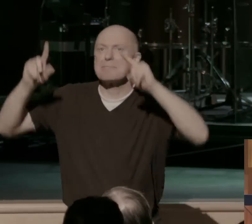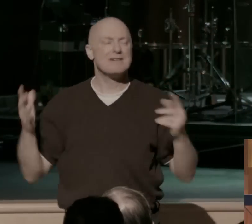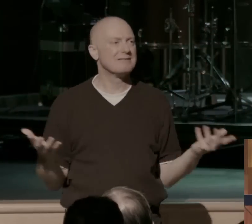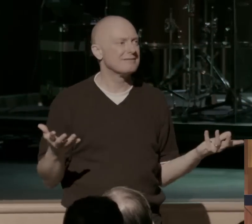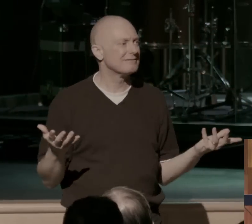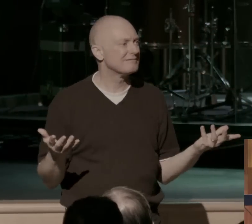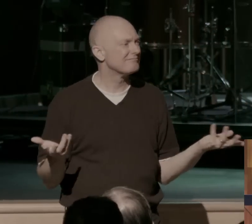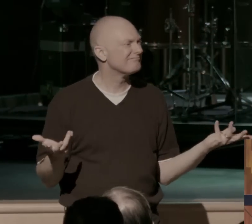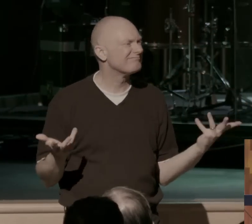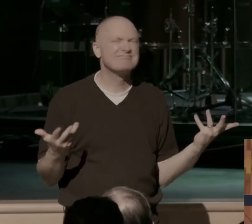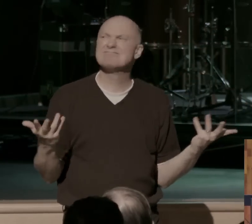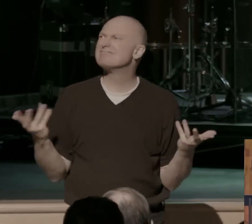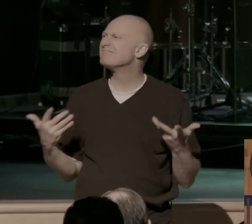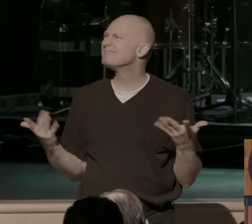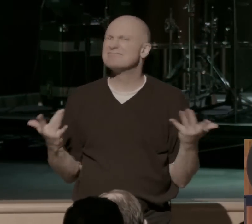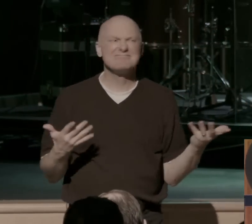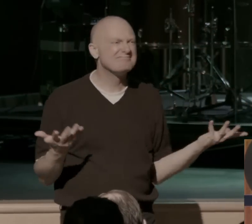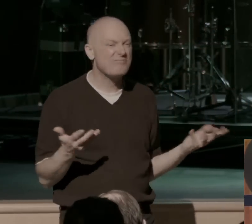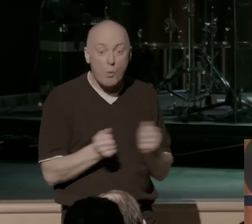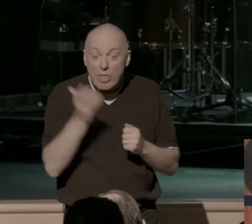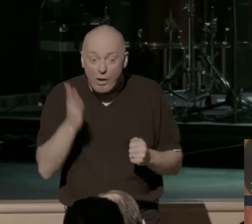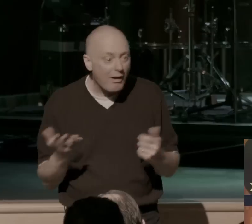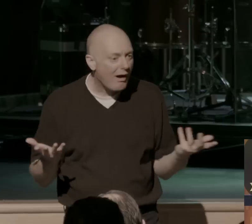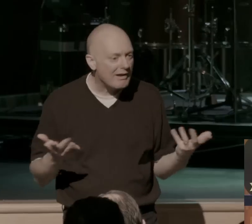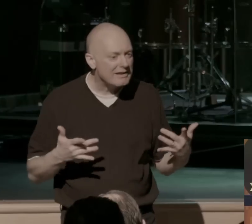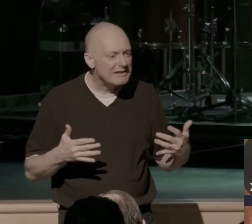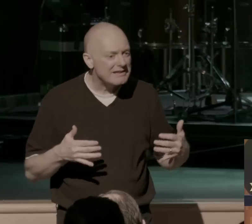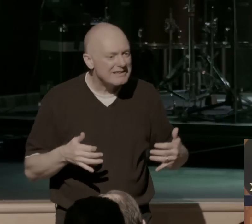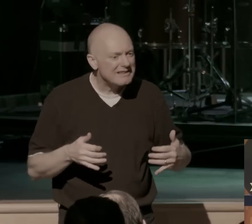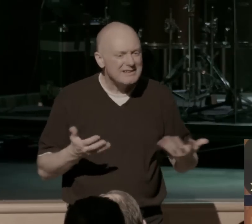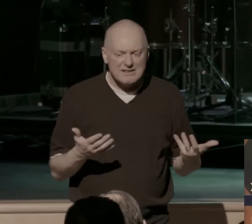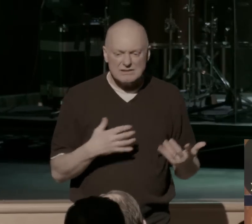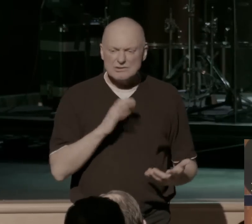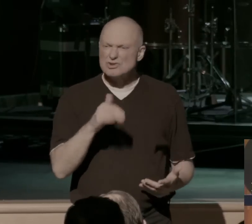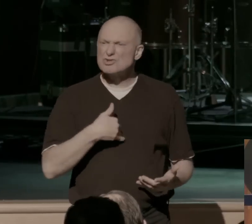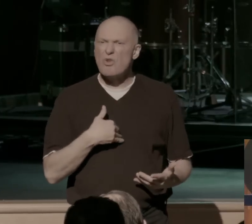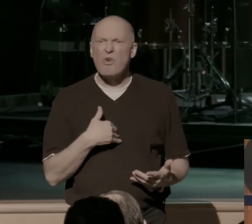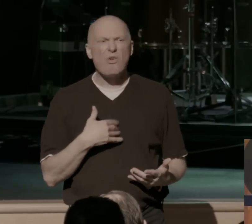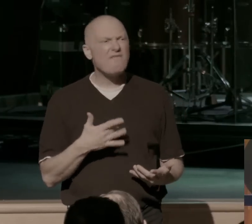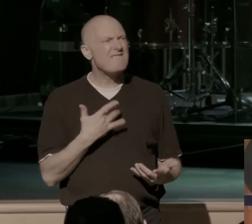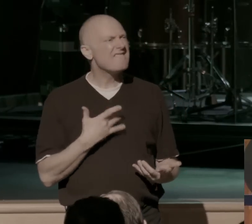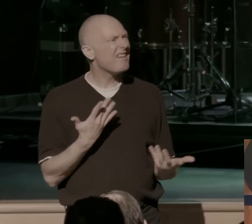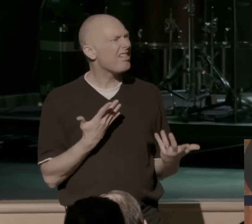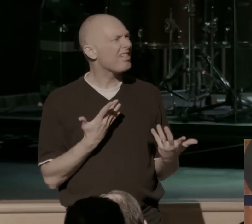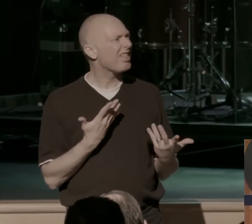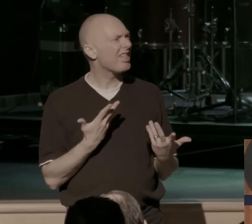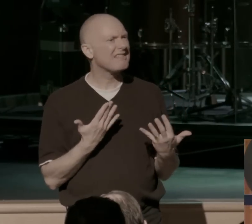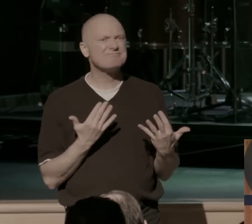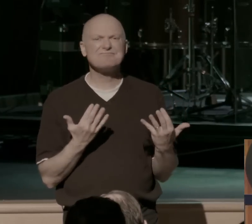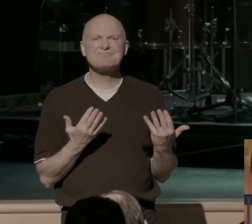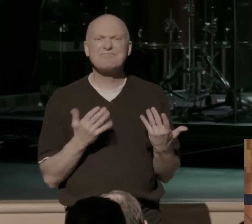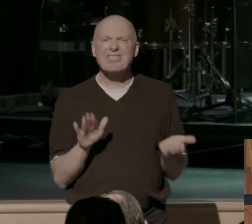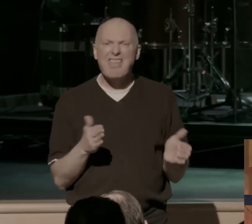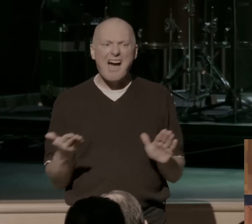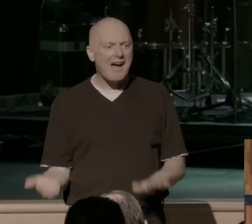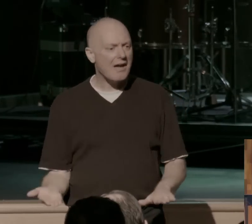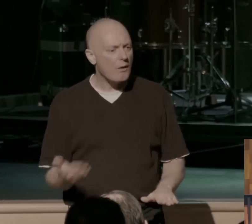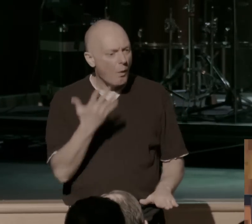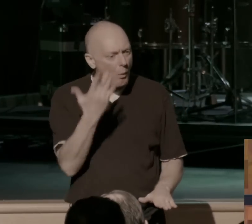have is achievement, your life is still enslaved. Your soul shrivels up and dies. Why? Because we're